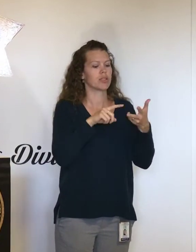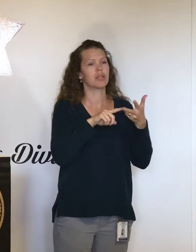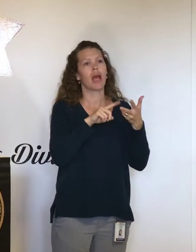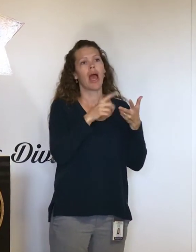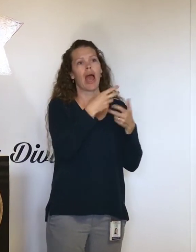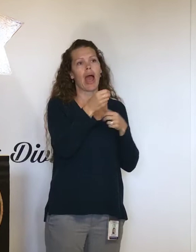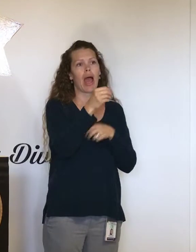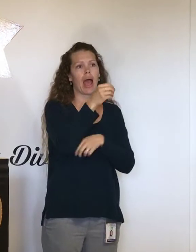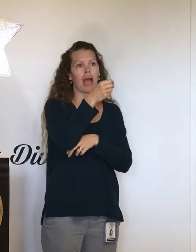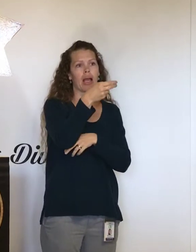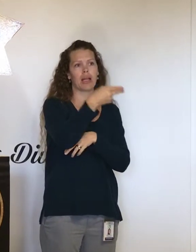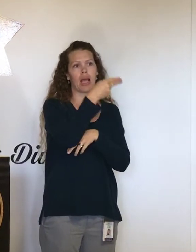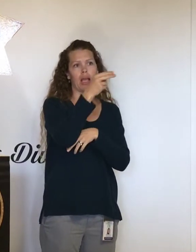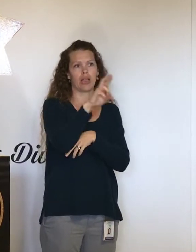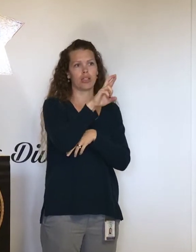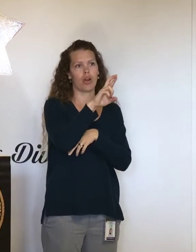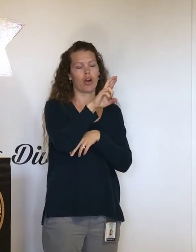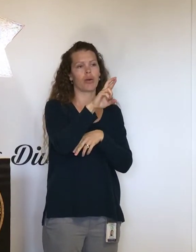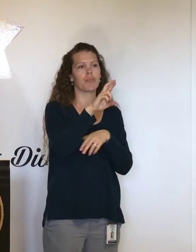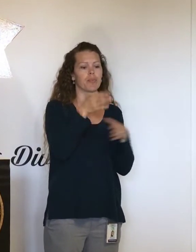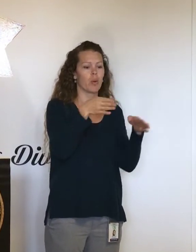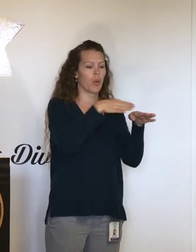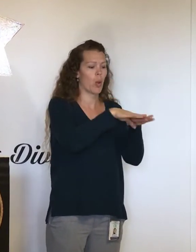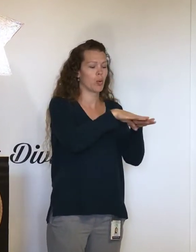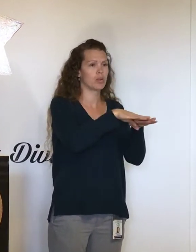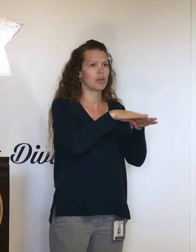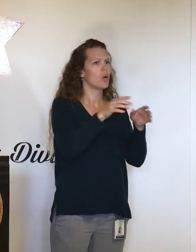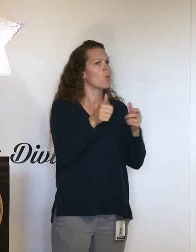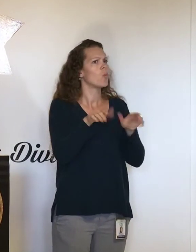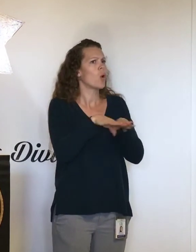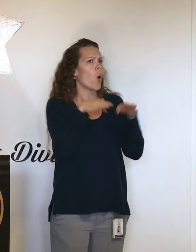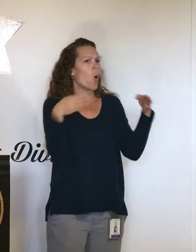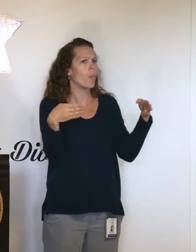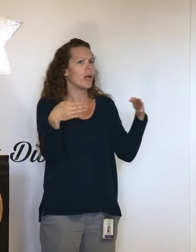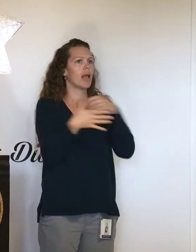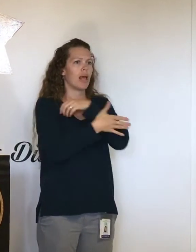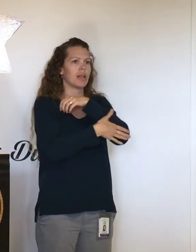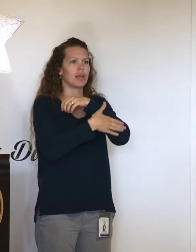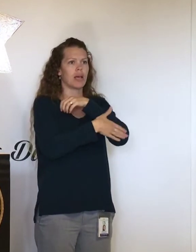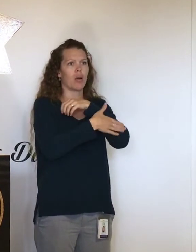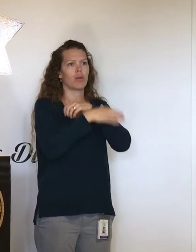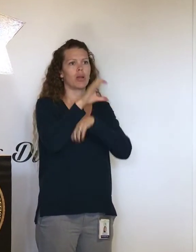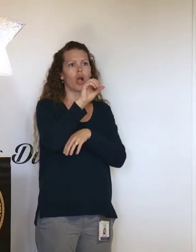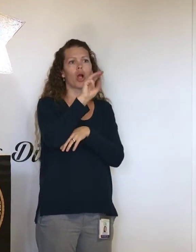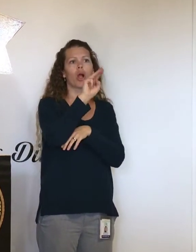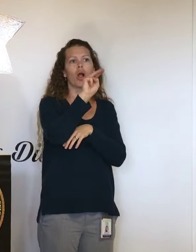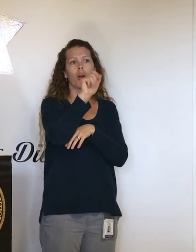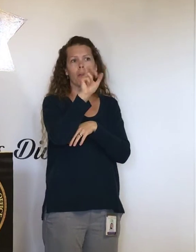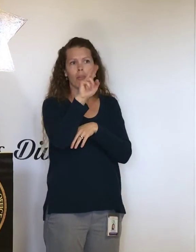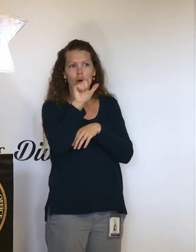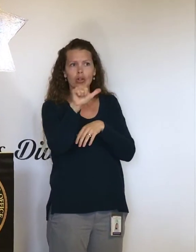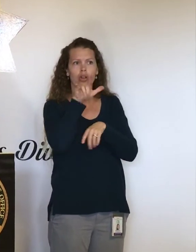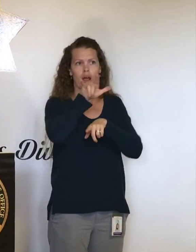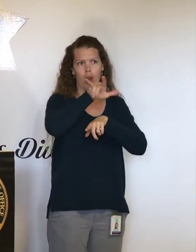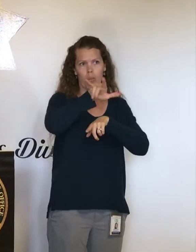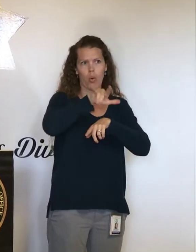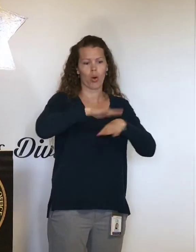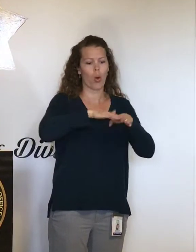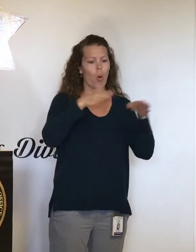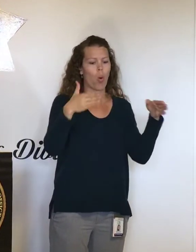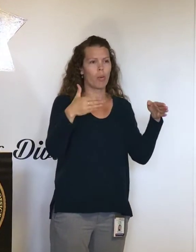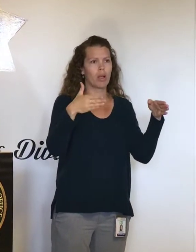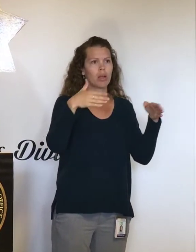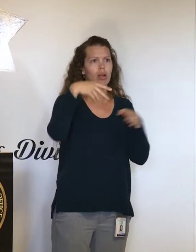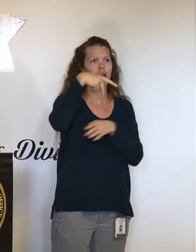county offices that do remain open. The county commercial airport in McKinleyville is open. Probation main on